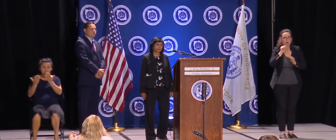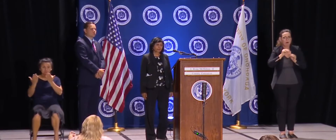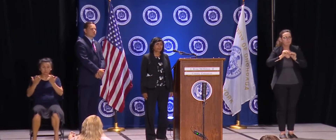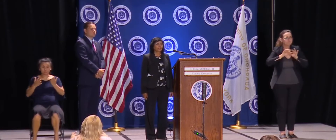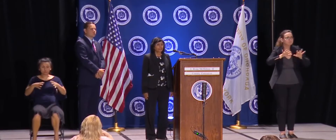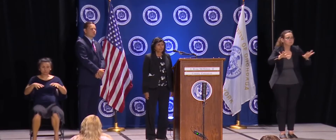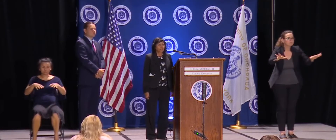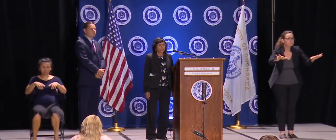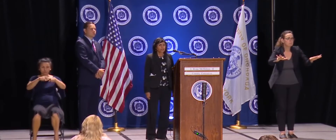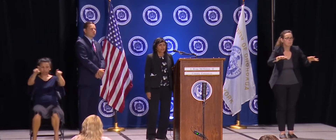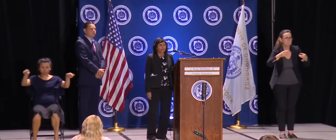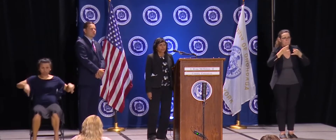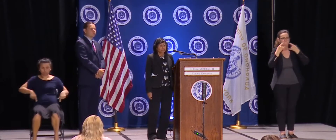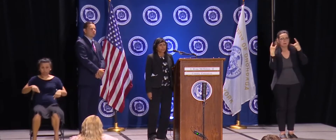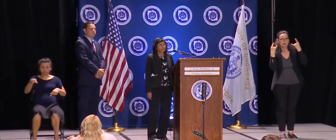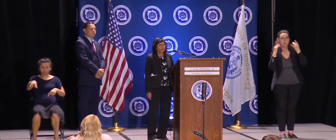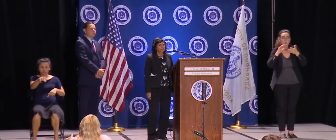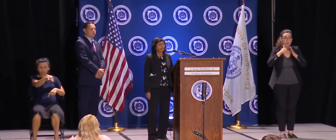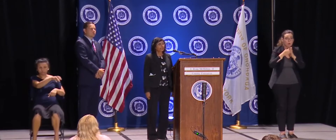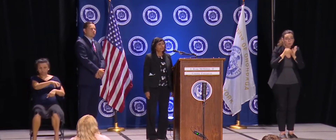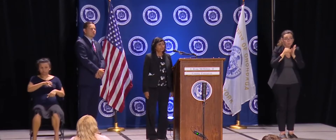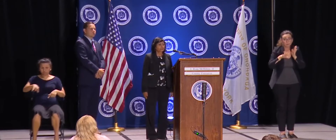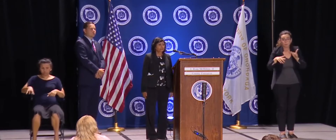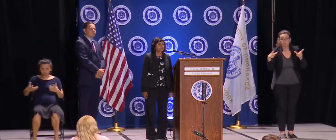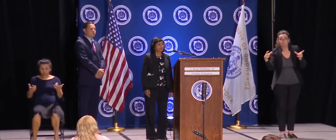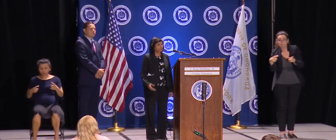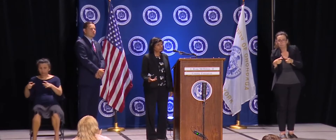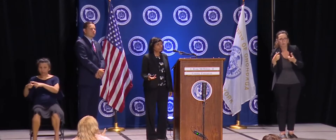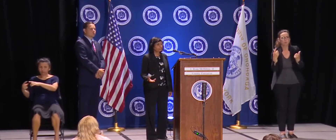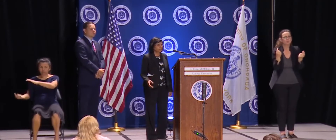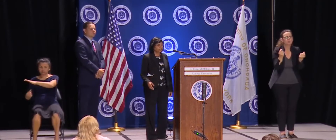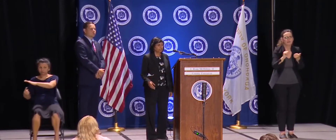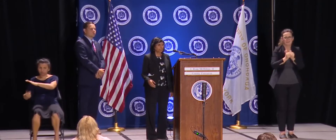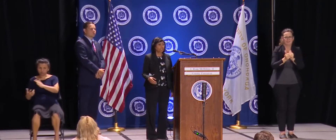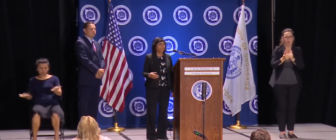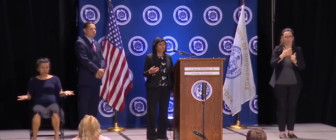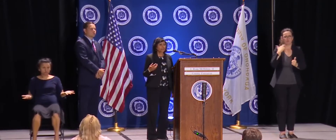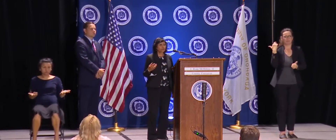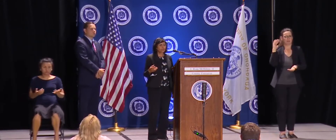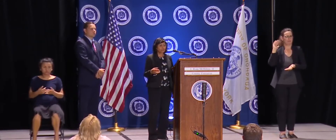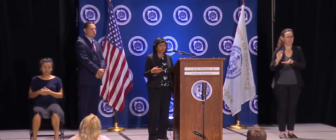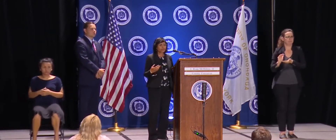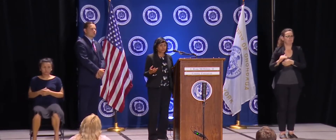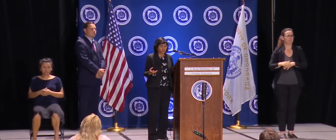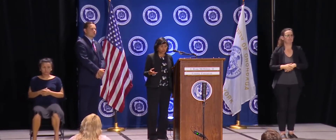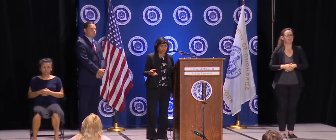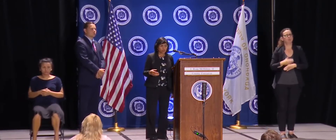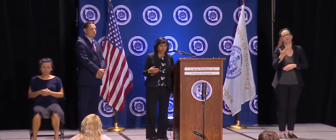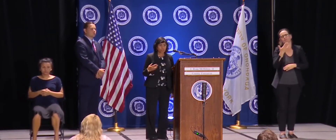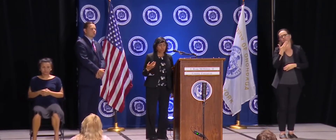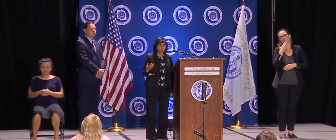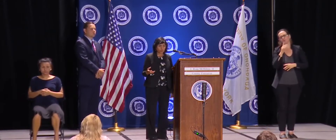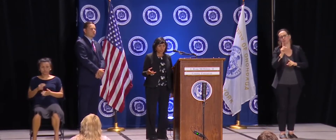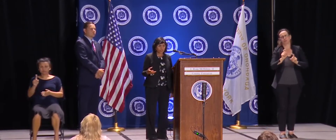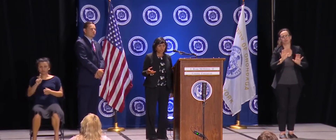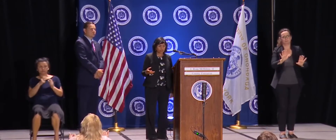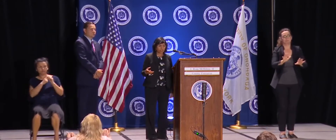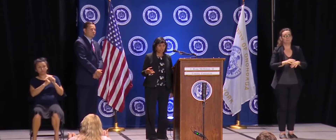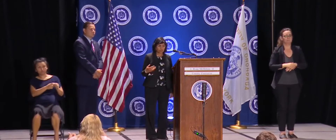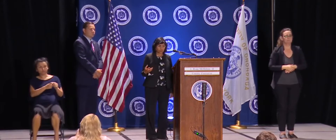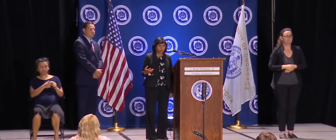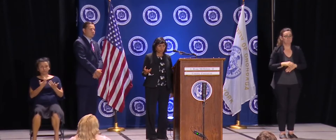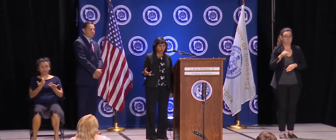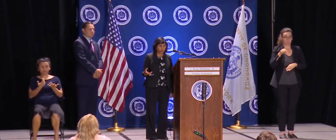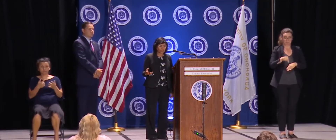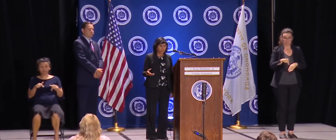Would that result in everyone quarantining? What, what can you say about the general? Right. So it's a great question. And as we, this is the first week we are opening this,